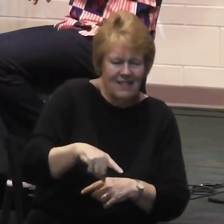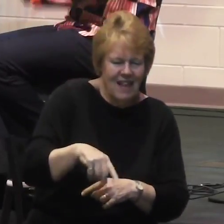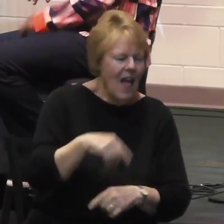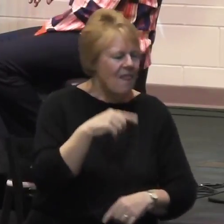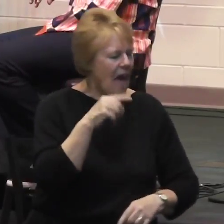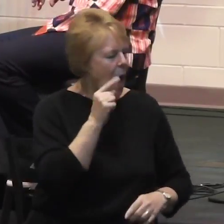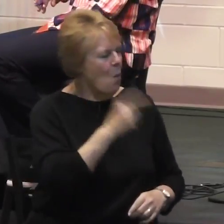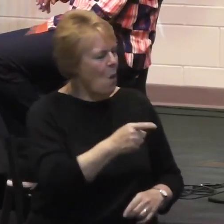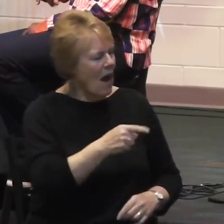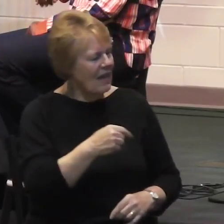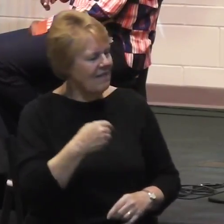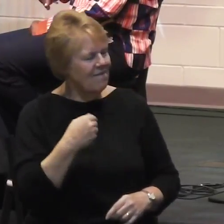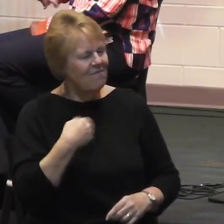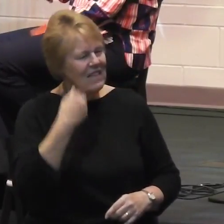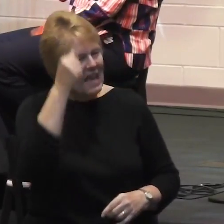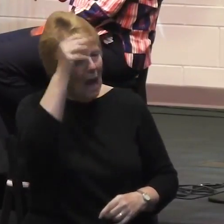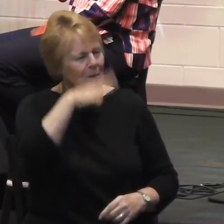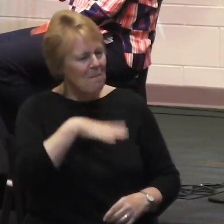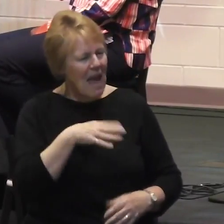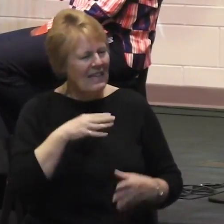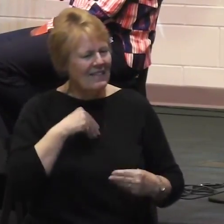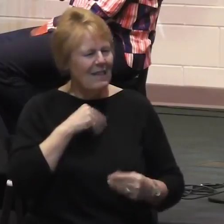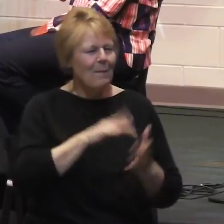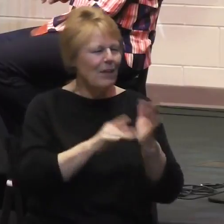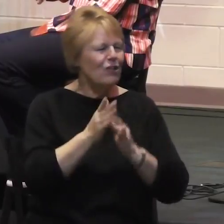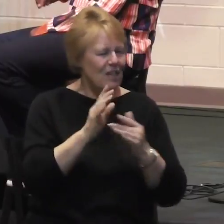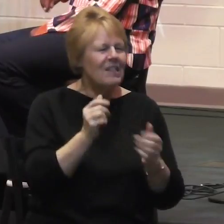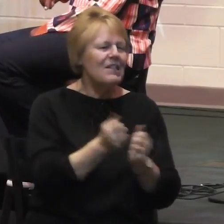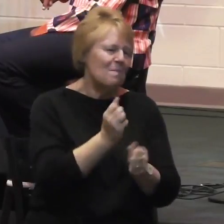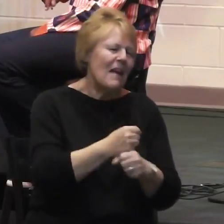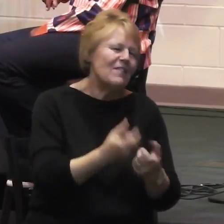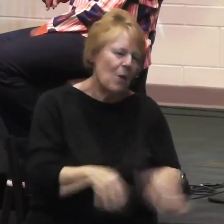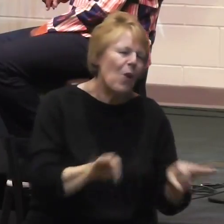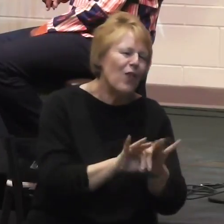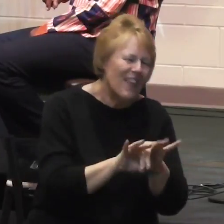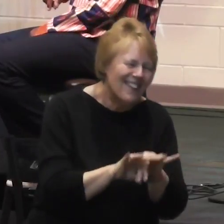worthwhile to do this program. Is this fantastic or what?